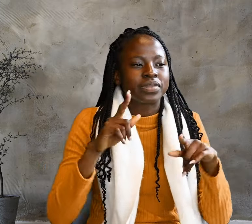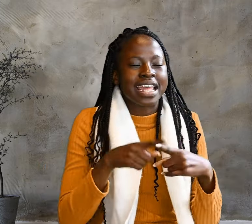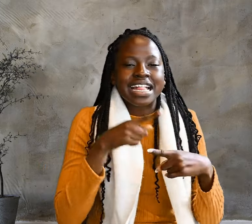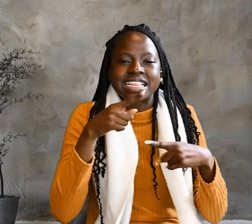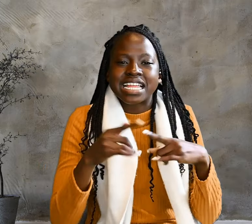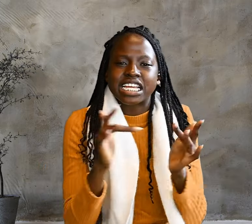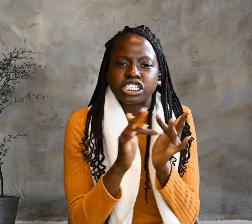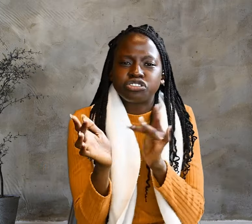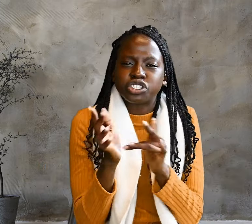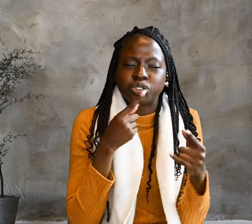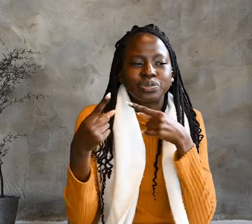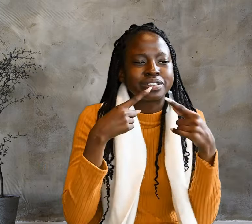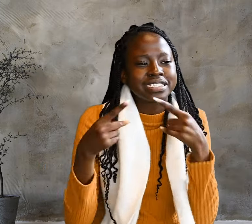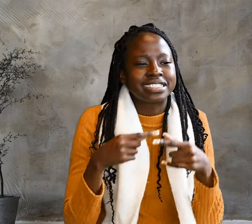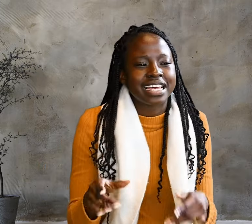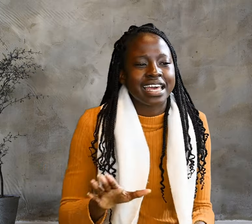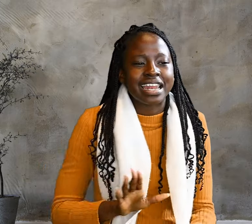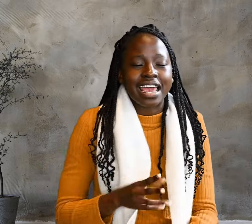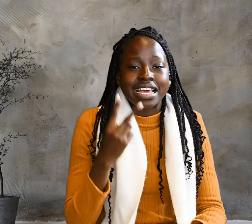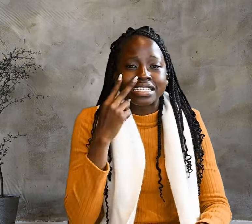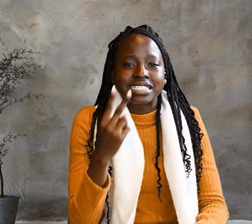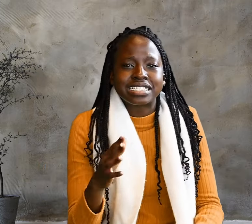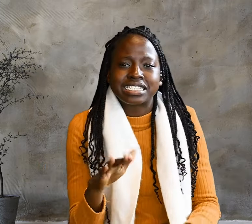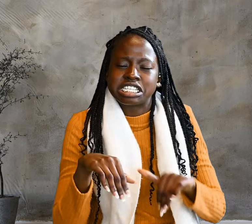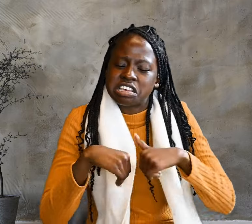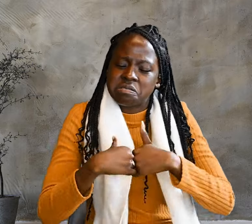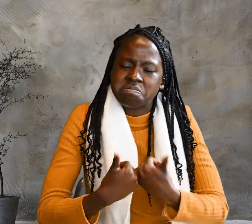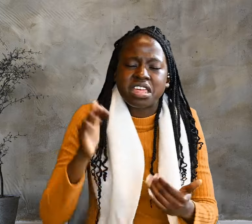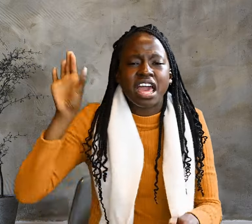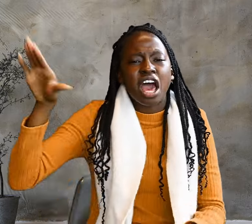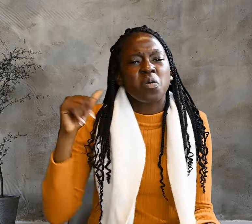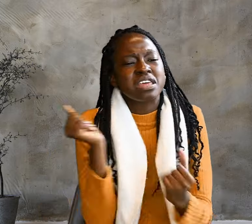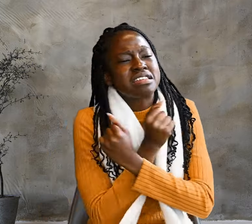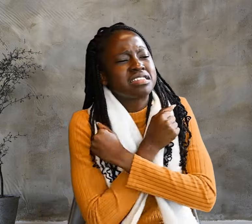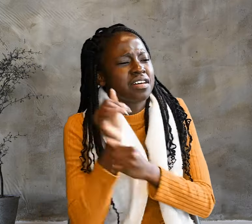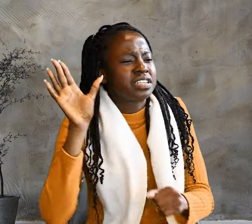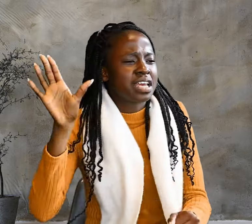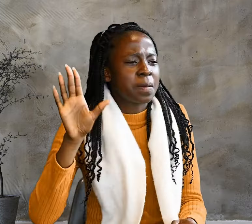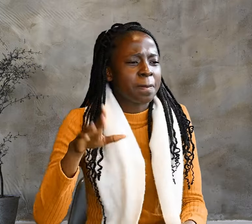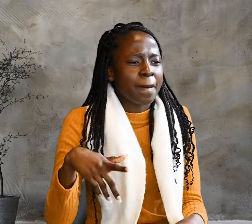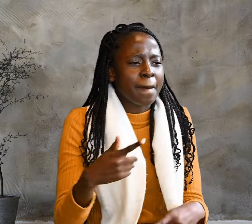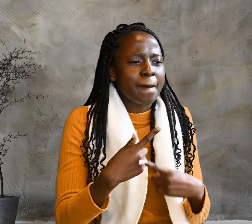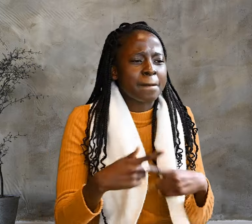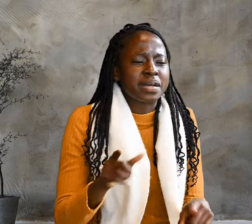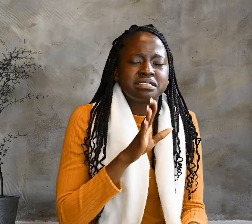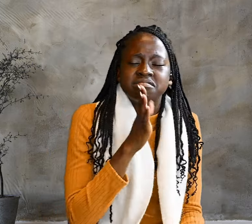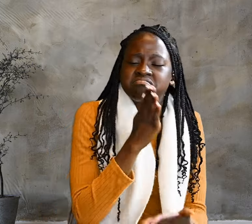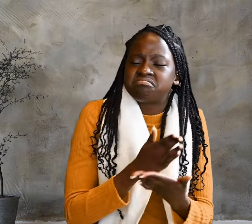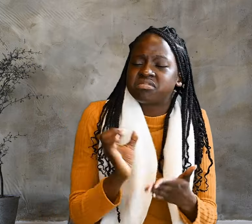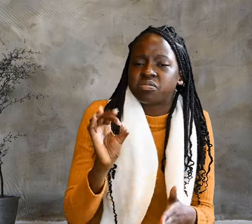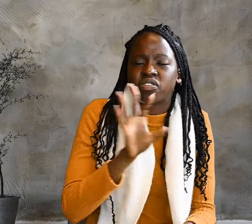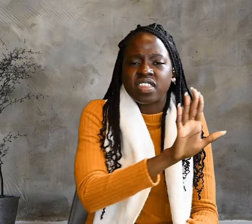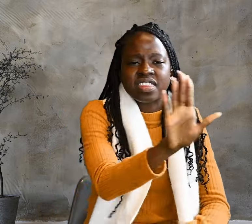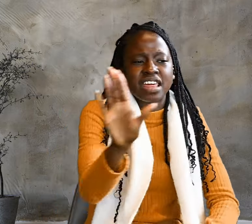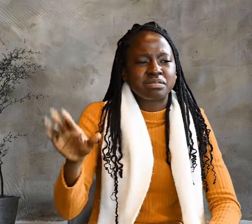Then the Jews said, see how he loved him. But some of them said,